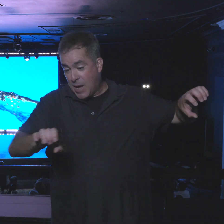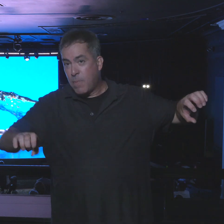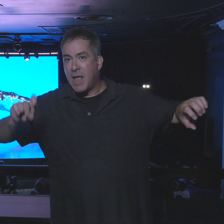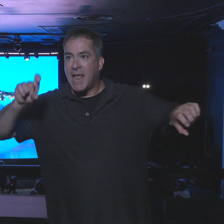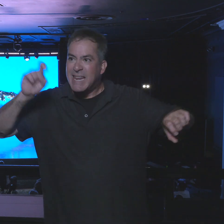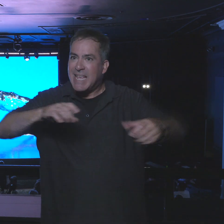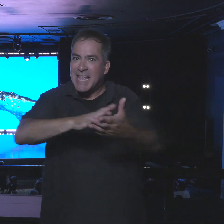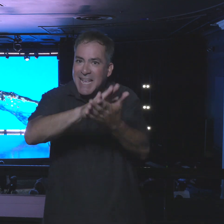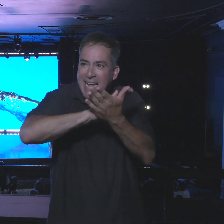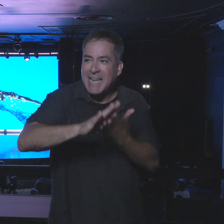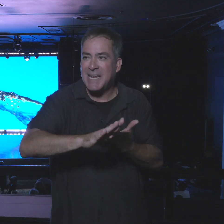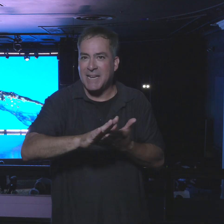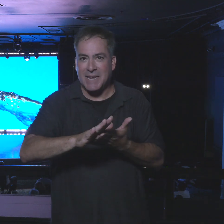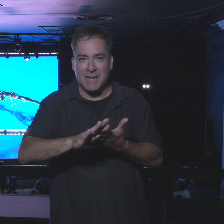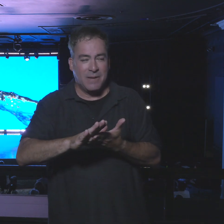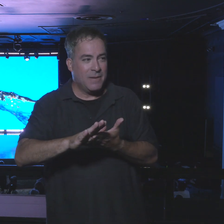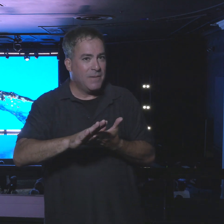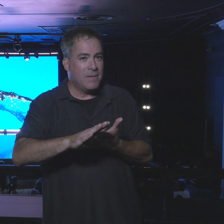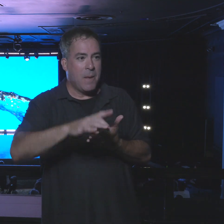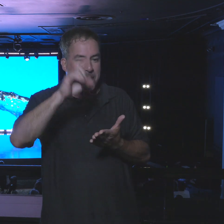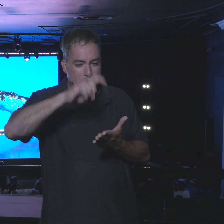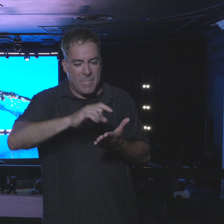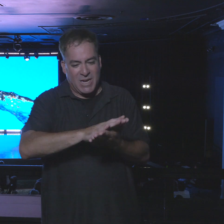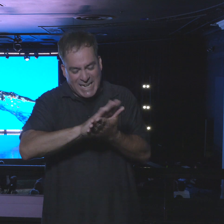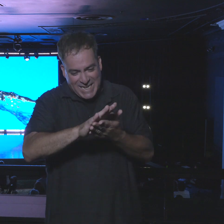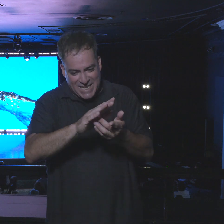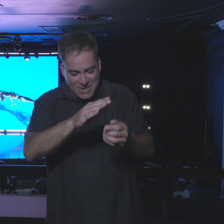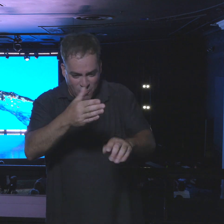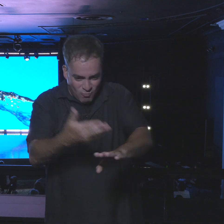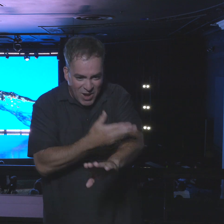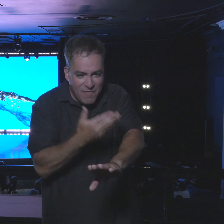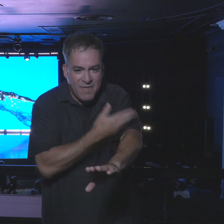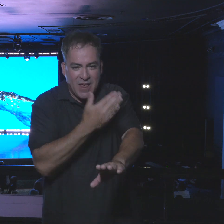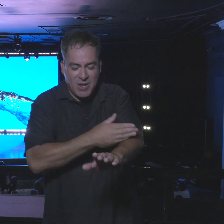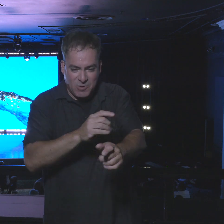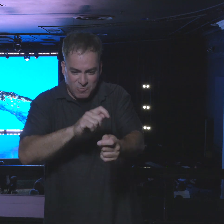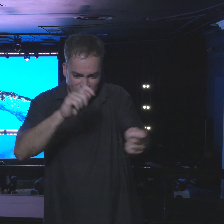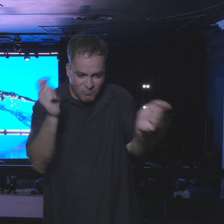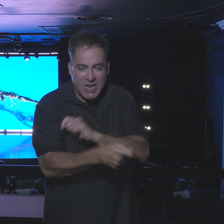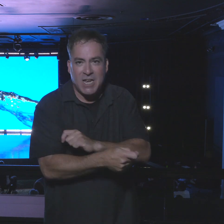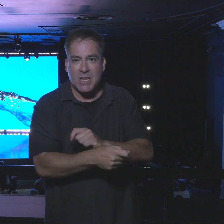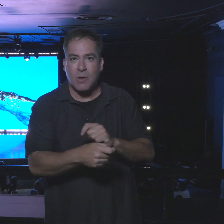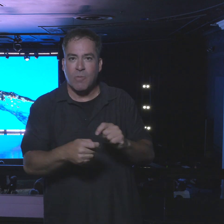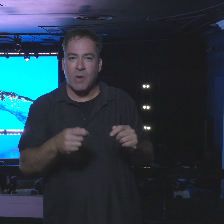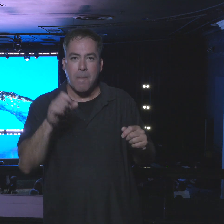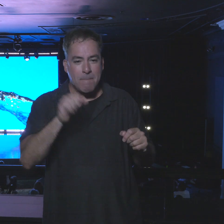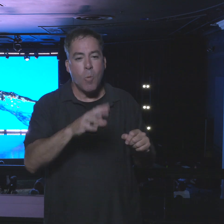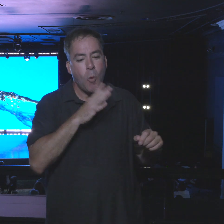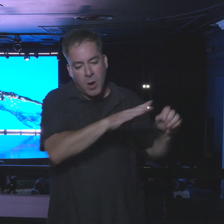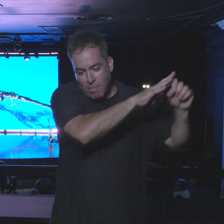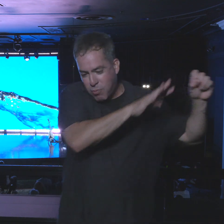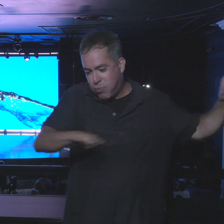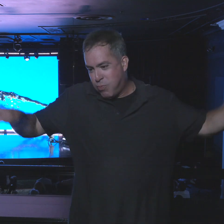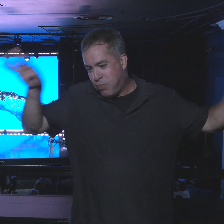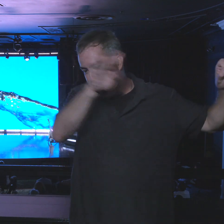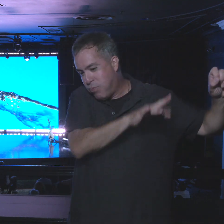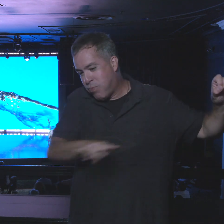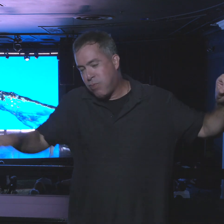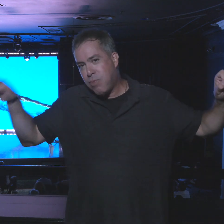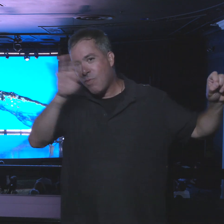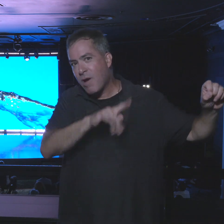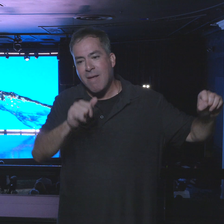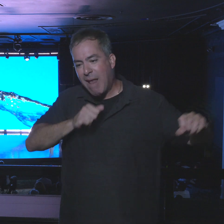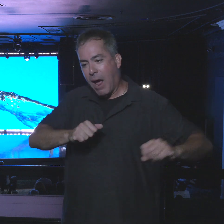cleaned. They had to be renovated. They had to be drilled through. They had to be